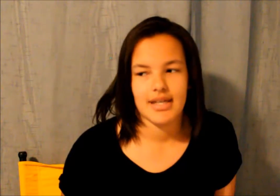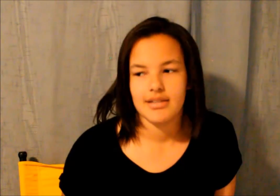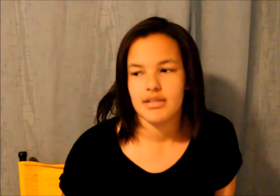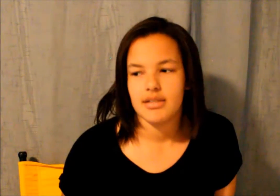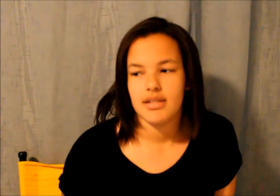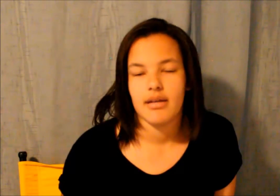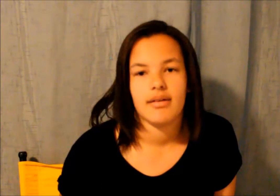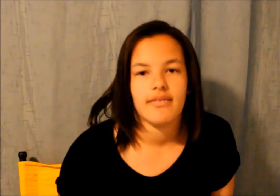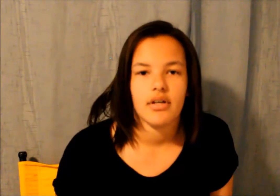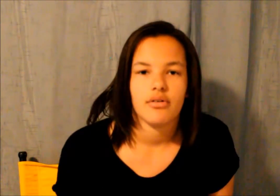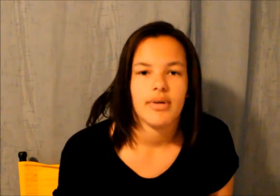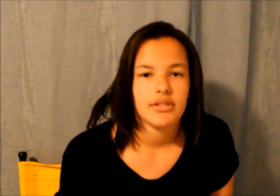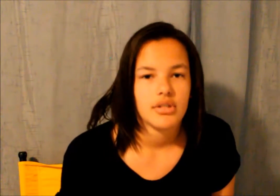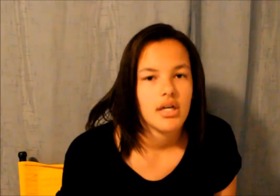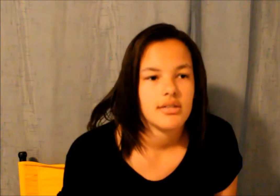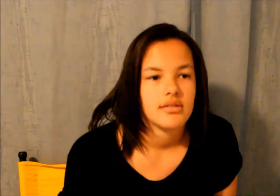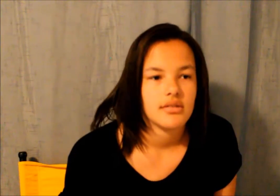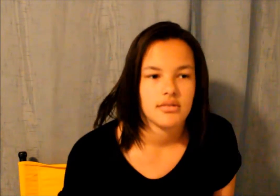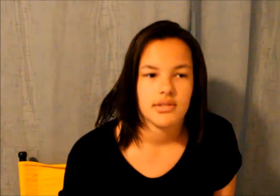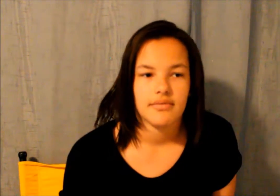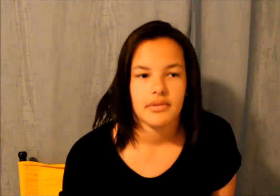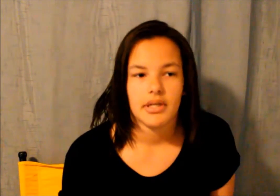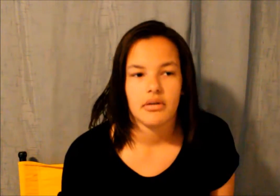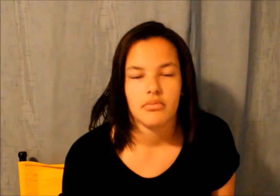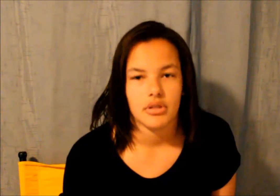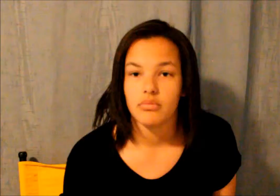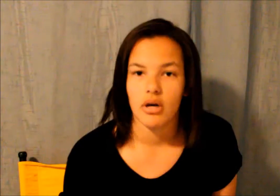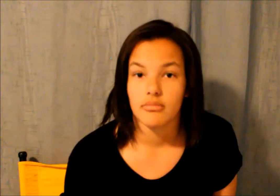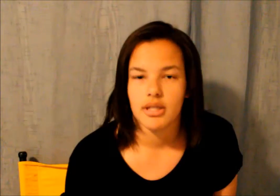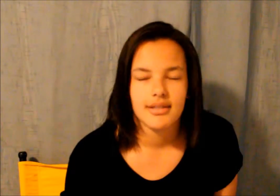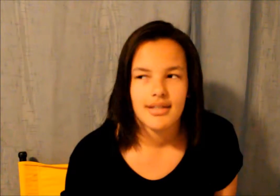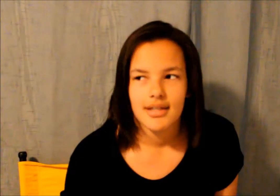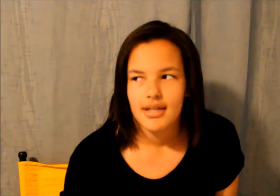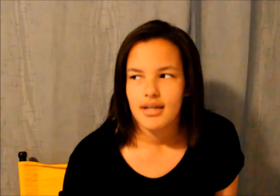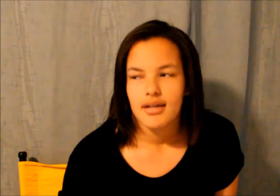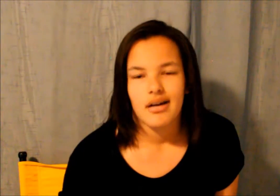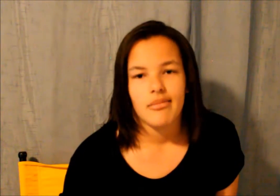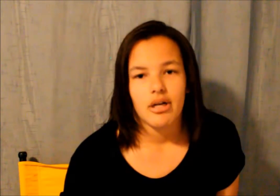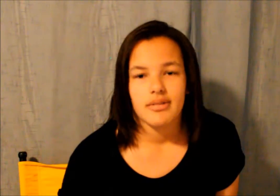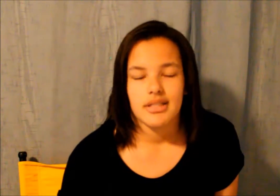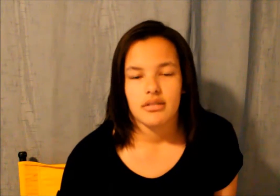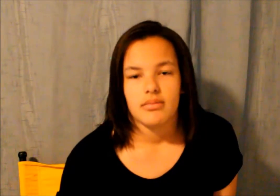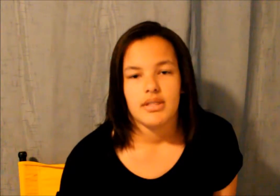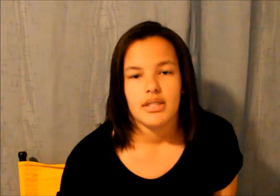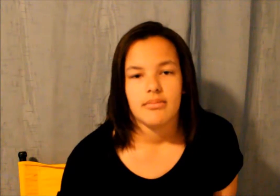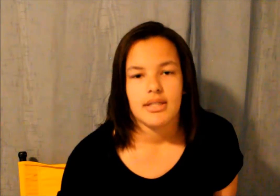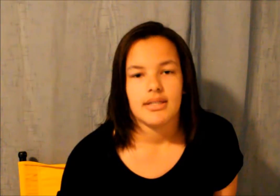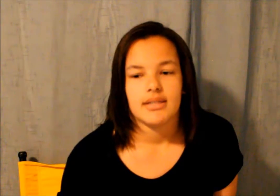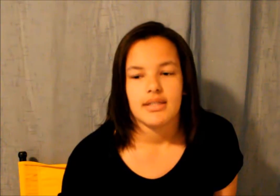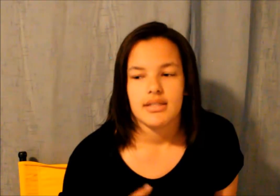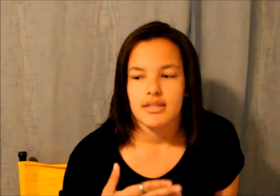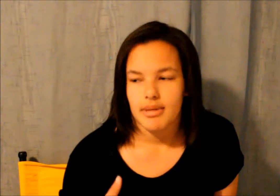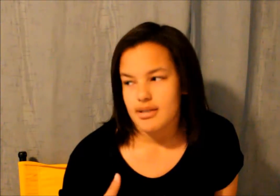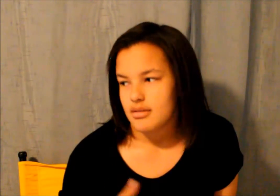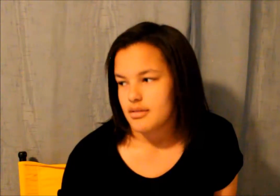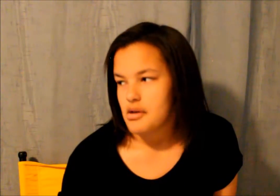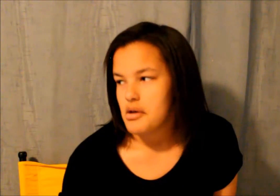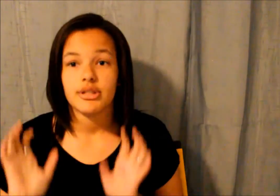tastes good like whenever i go to restaurants or whenever i go to walmart um i always get sweet tea because it is the best for